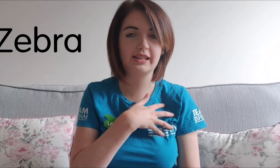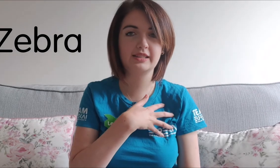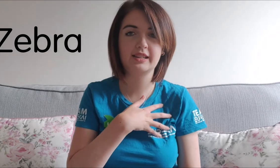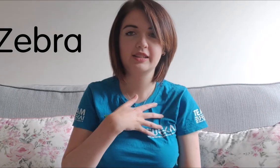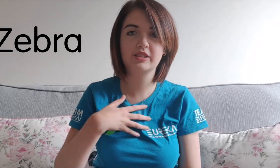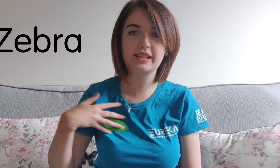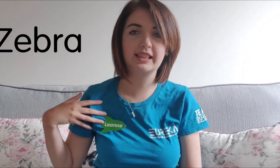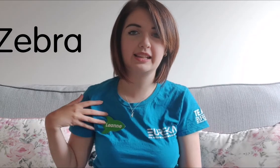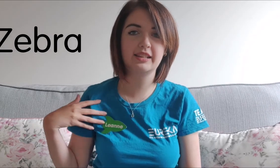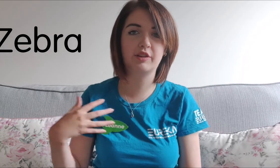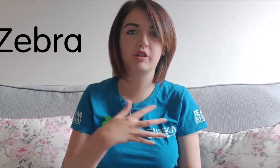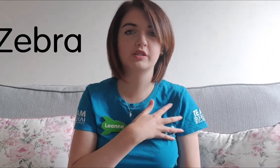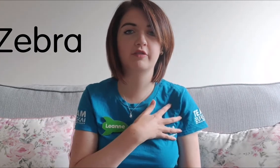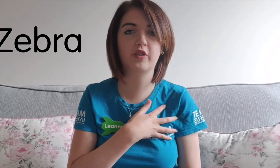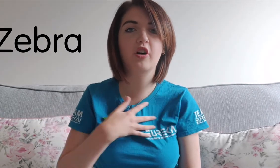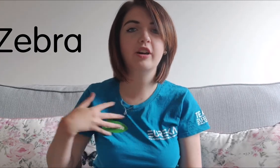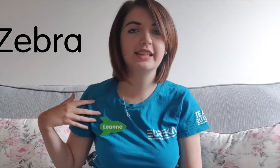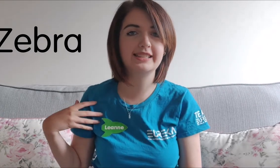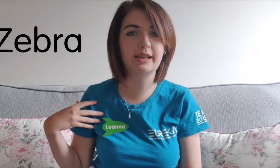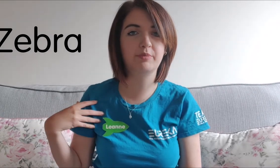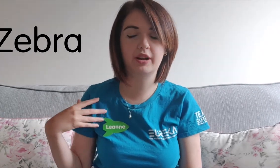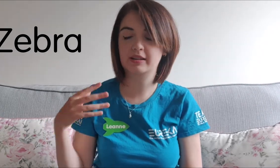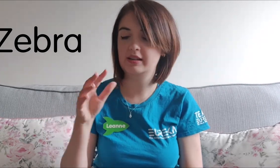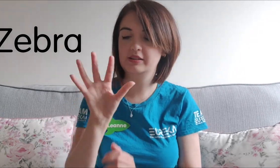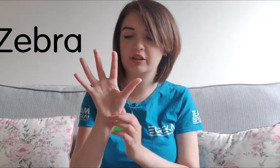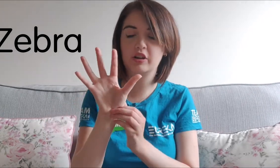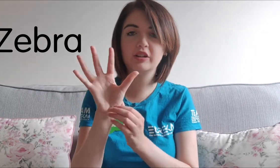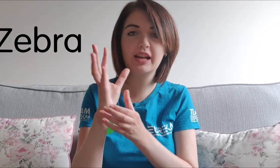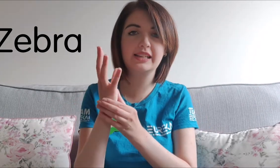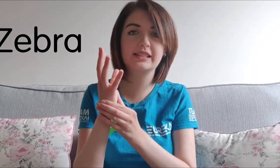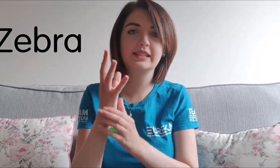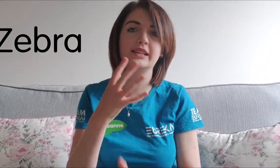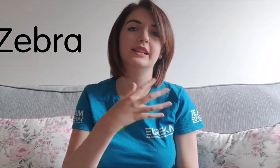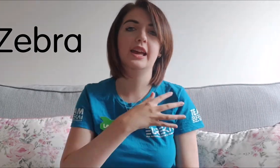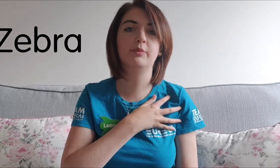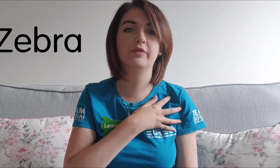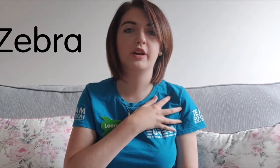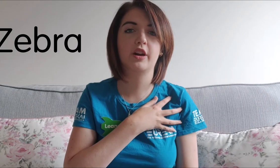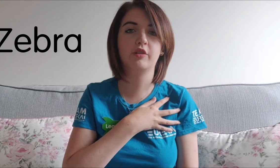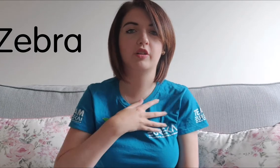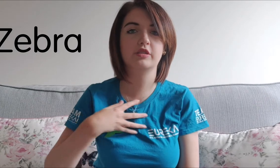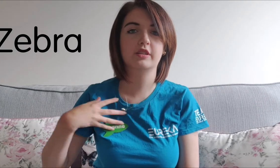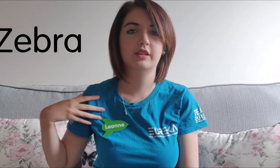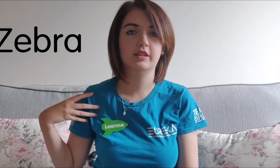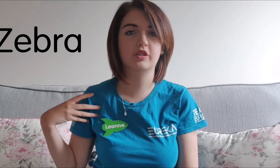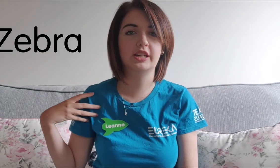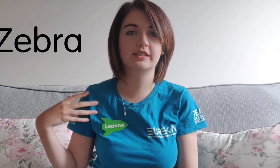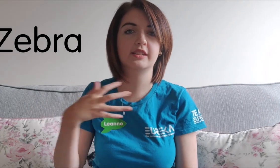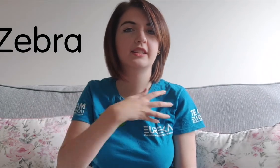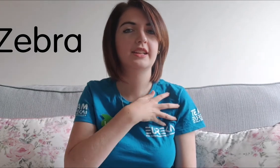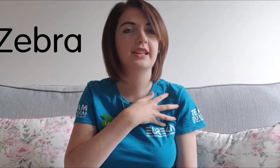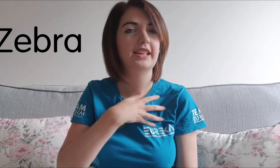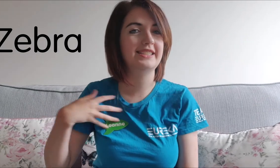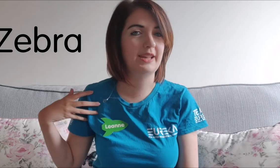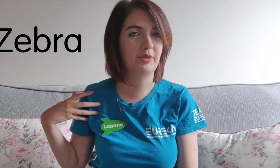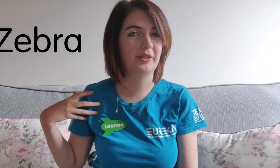hand just like this across for zebra so your core hand and move it across your chest zebra